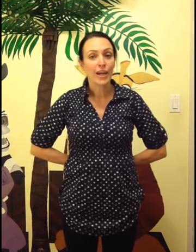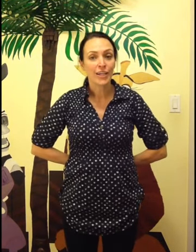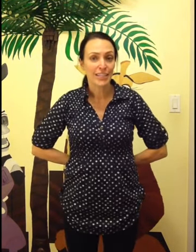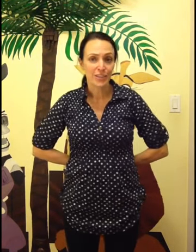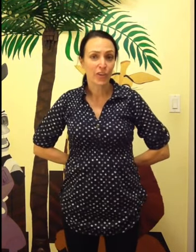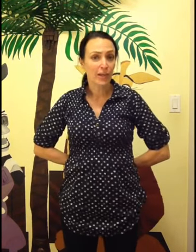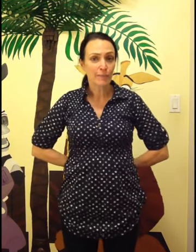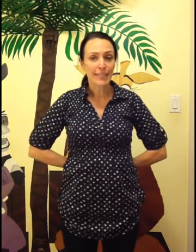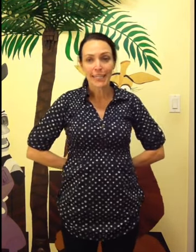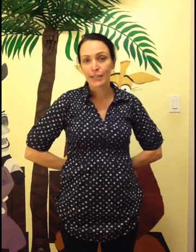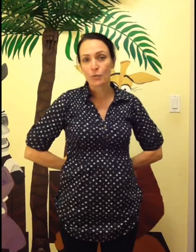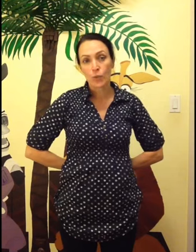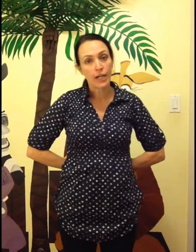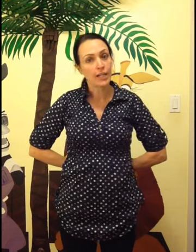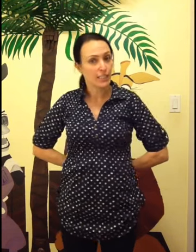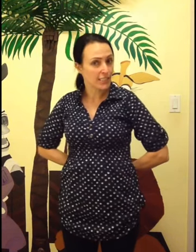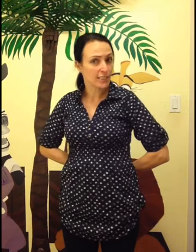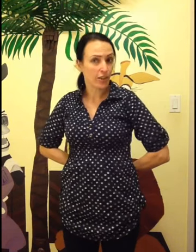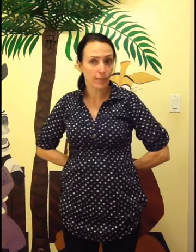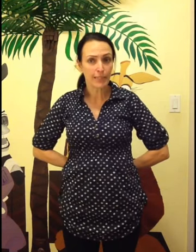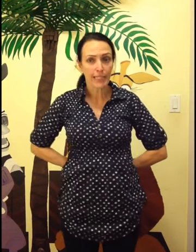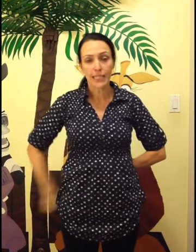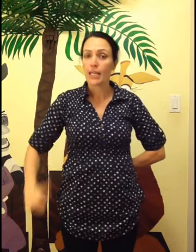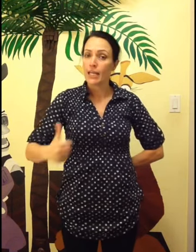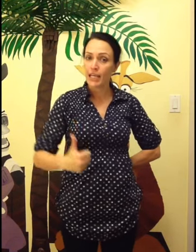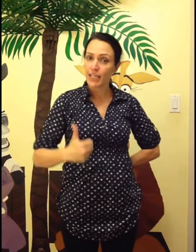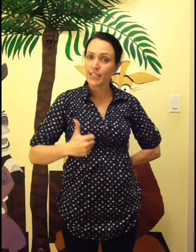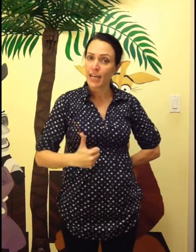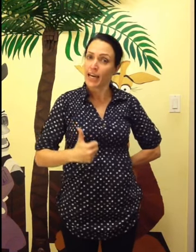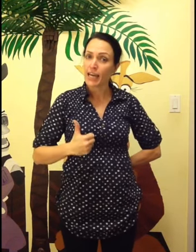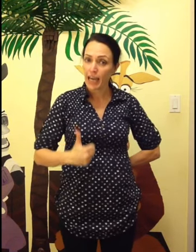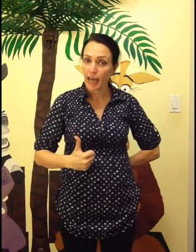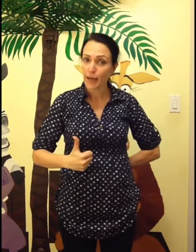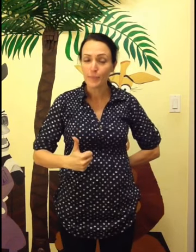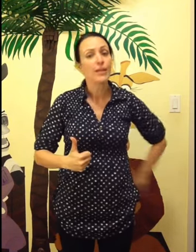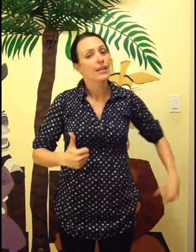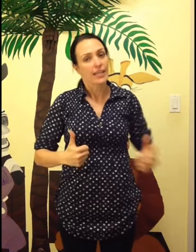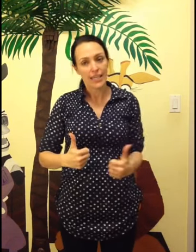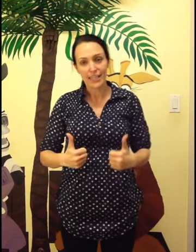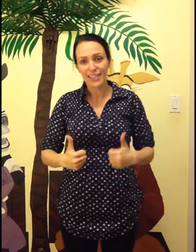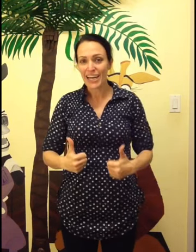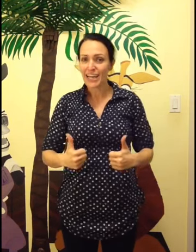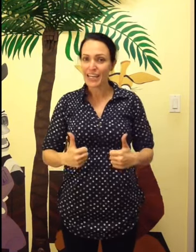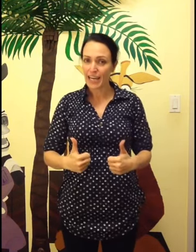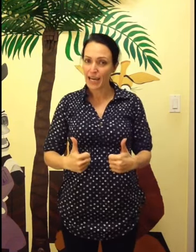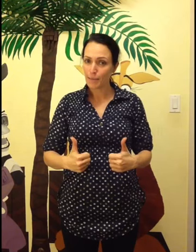is thumpkin where is thumpkin here I am here I am